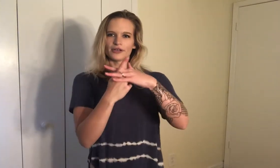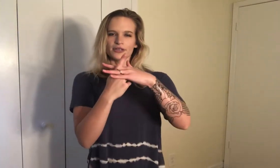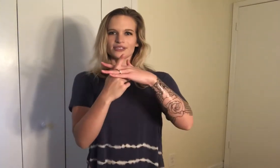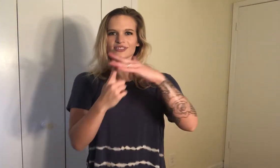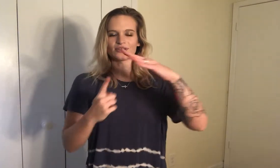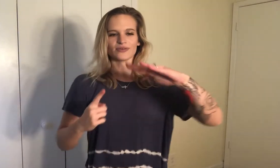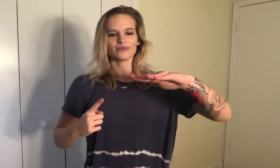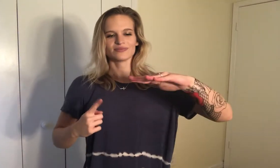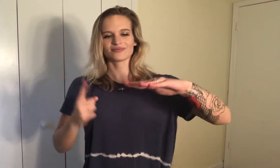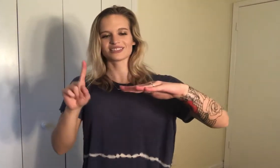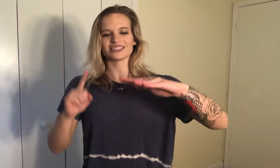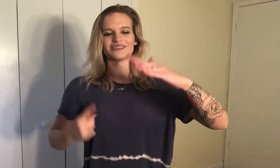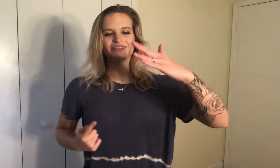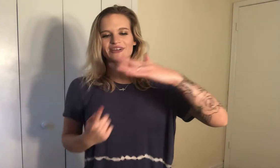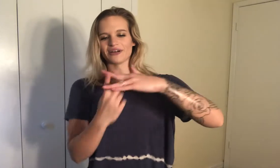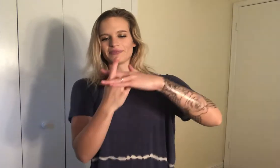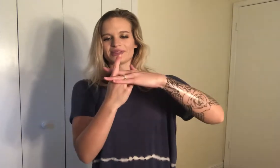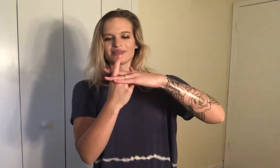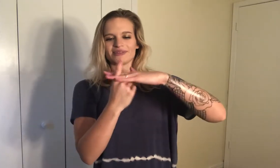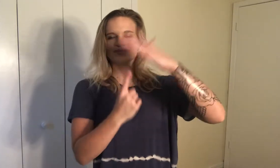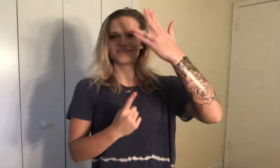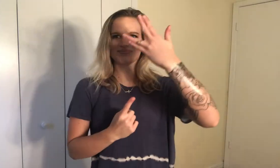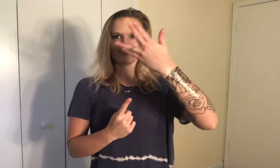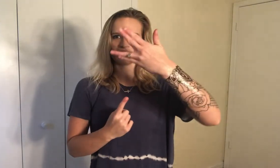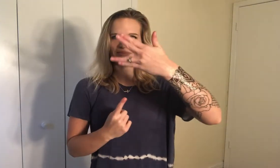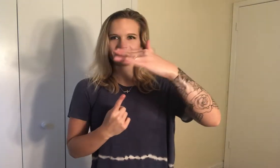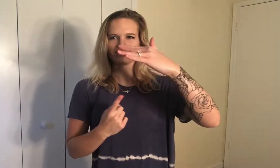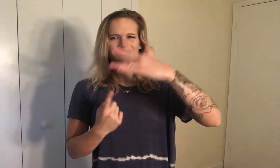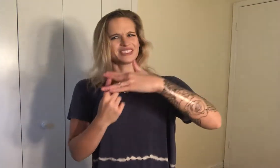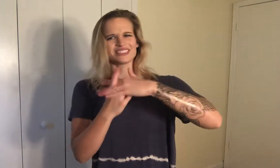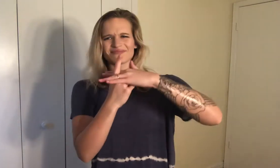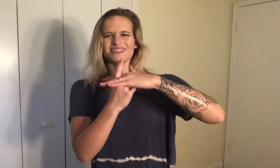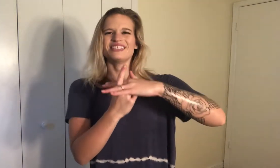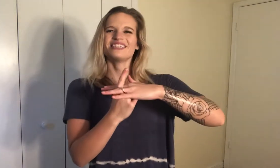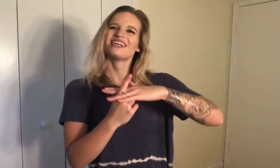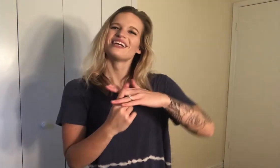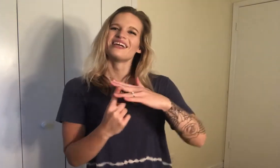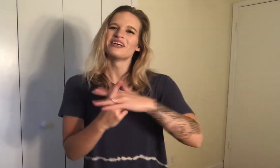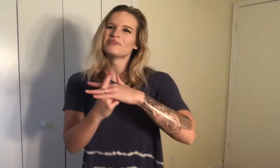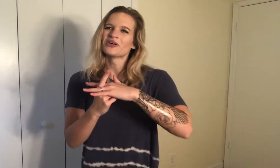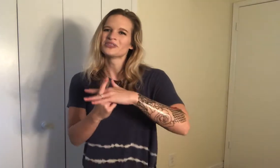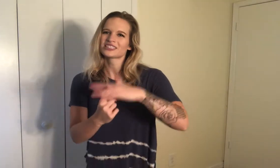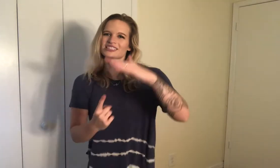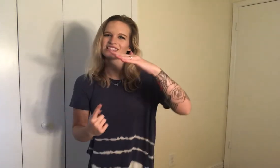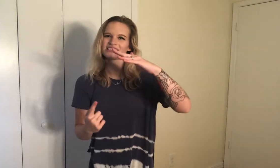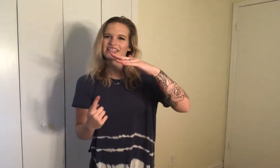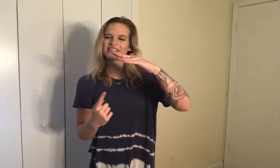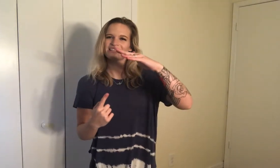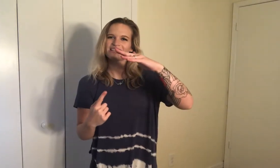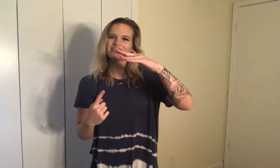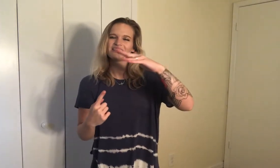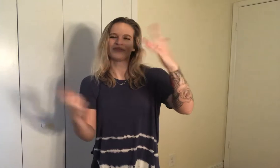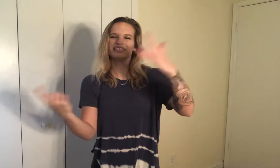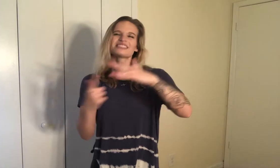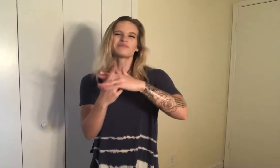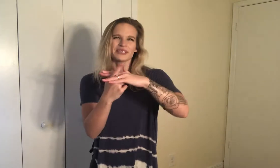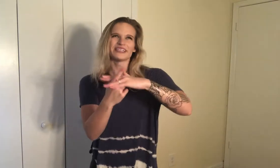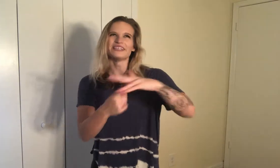so stick your finger up the middle of these approach because this is like I mean this is up here